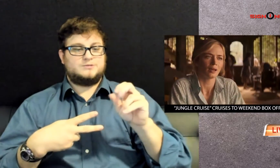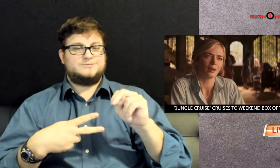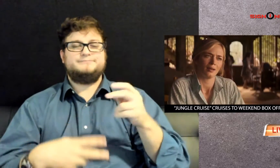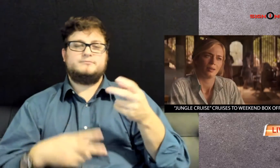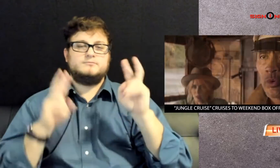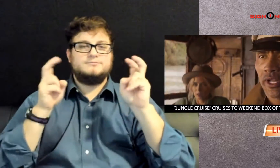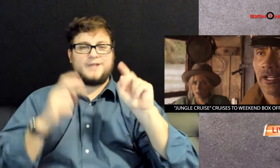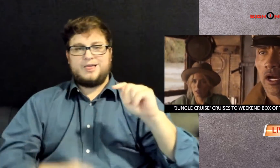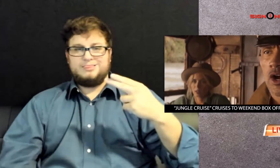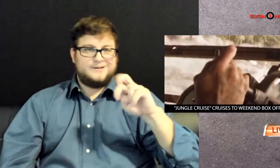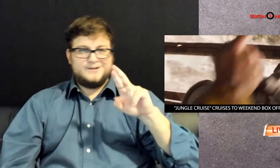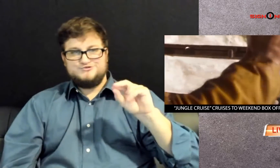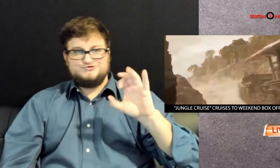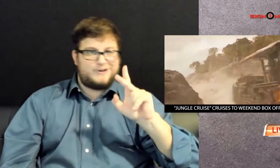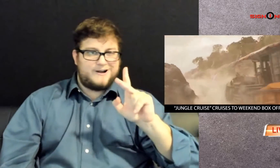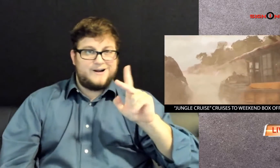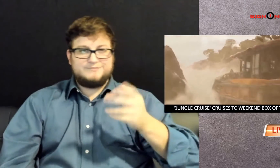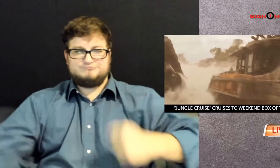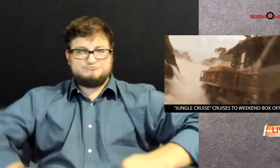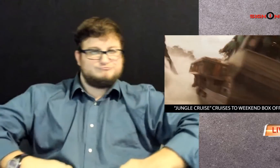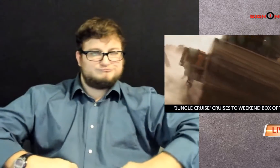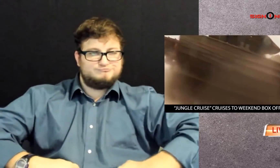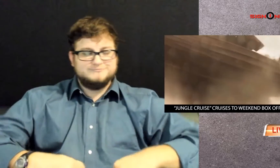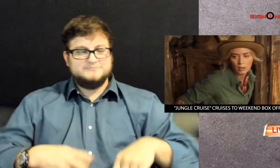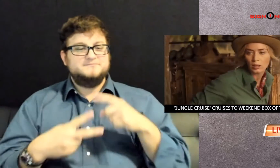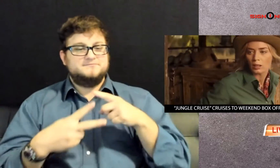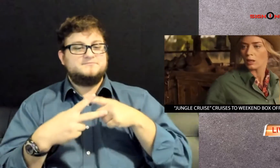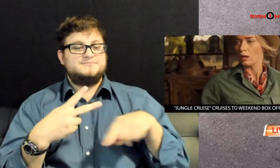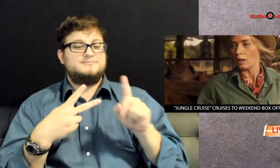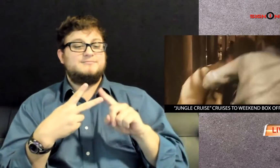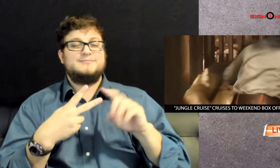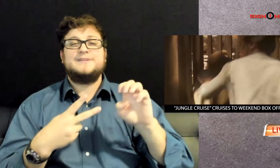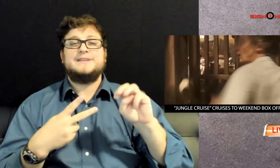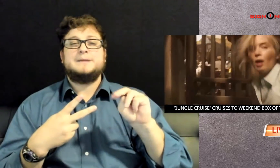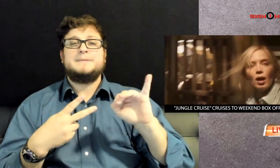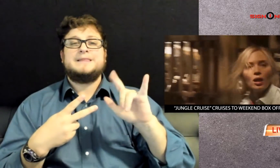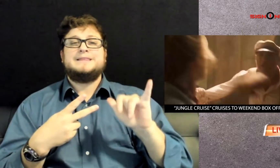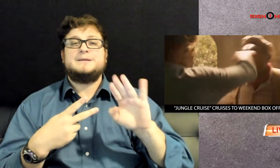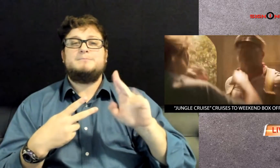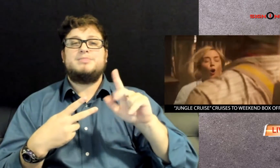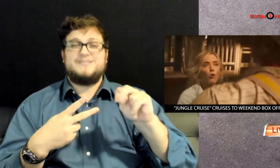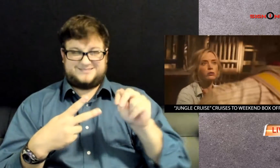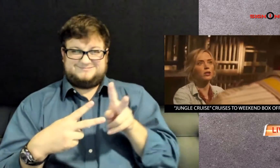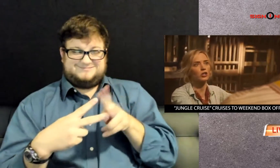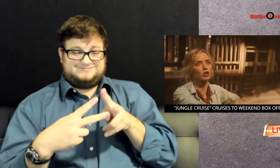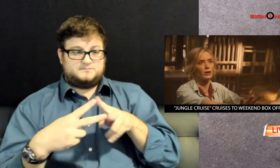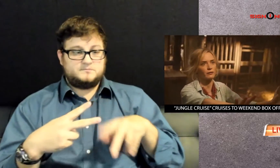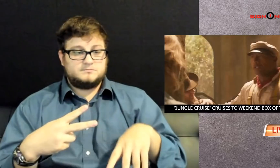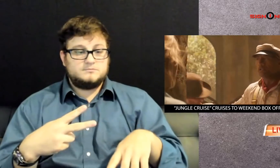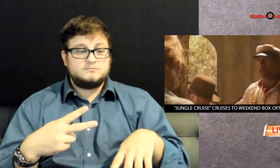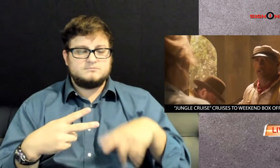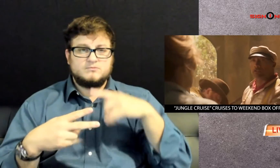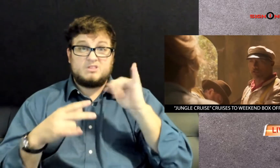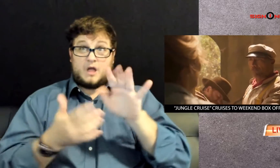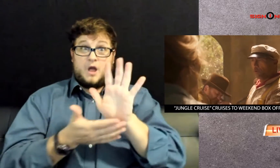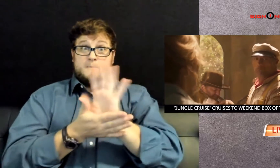Johnson and Emily Blunt, steamed its way to win the